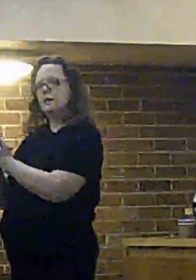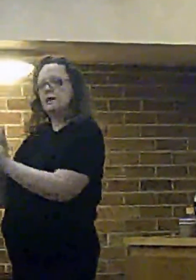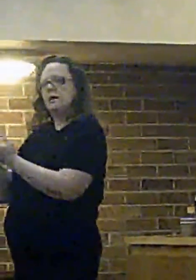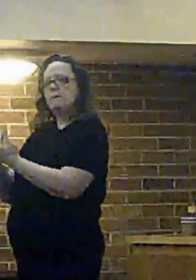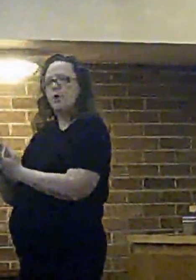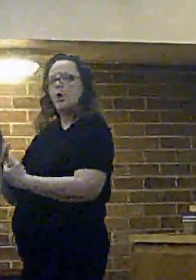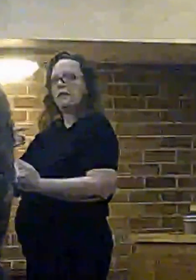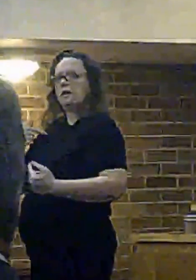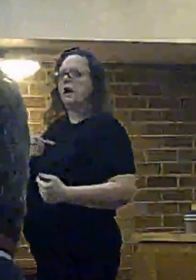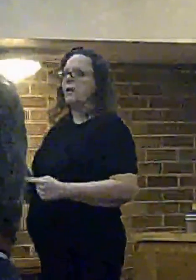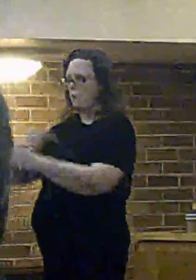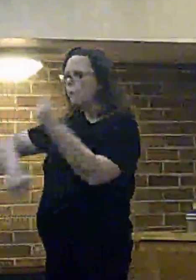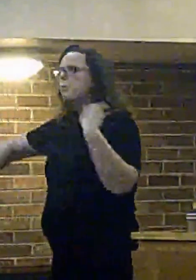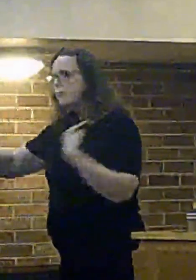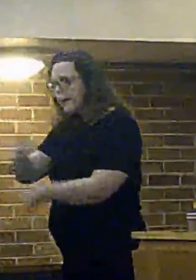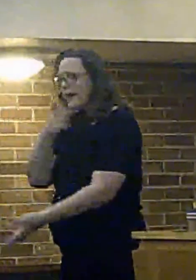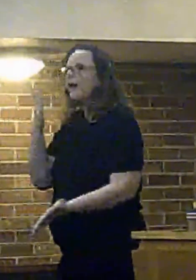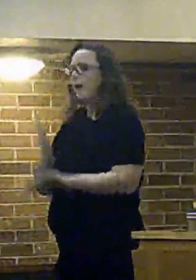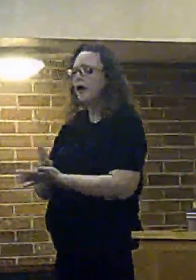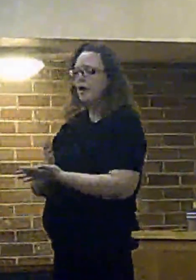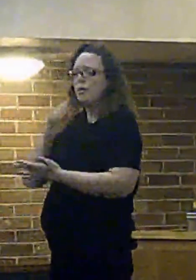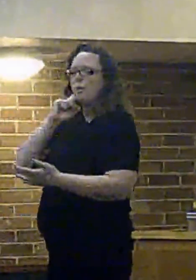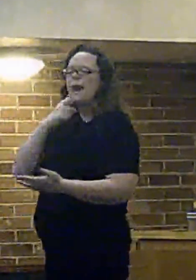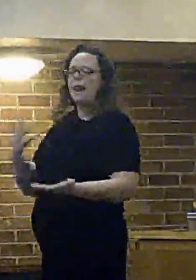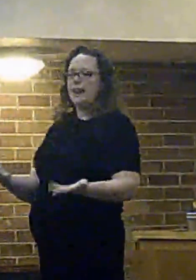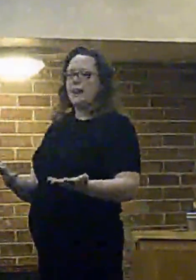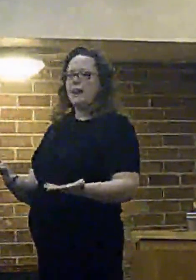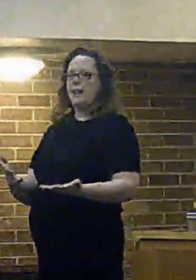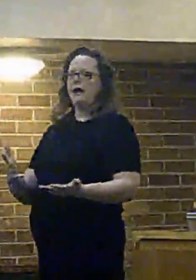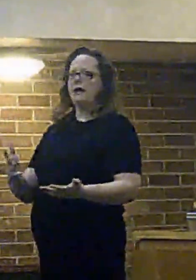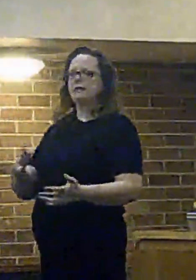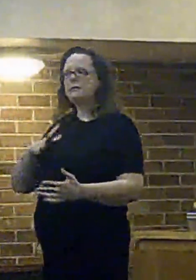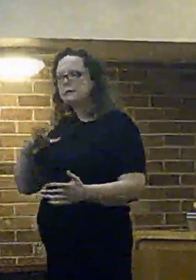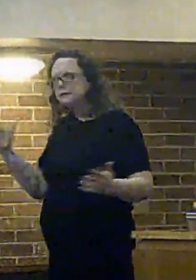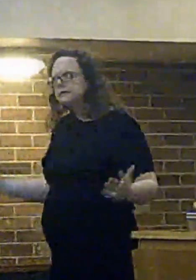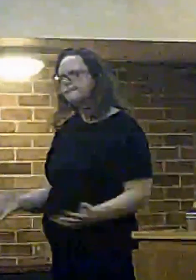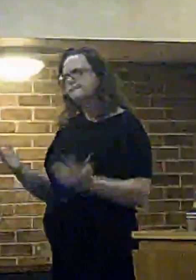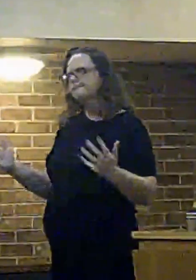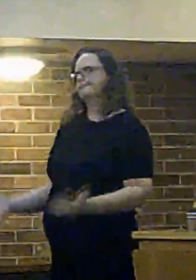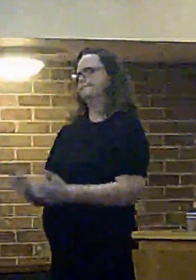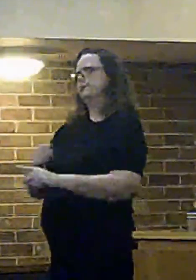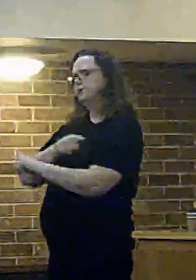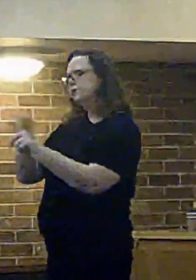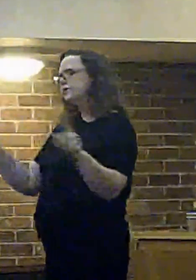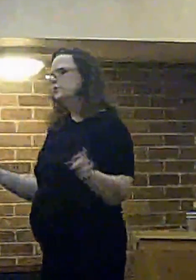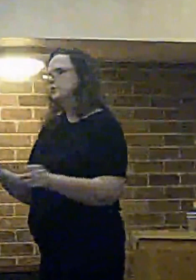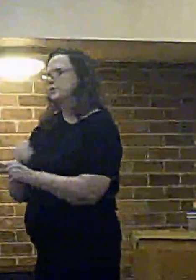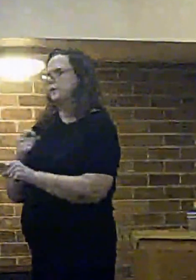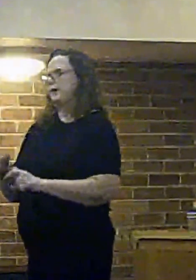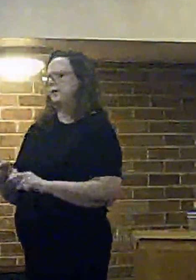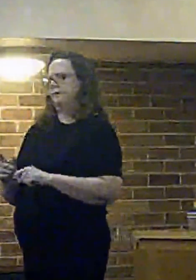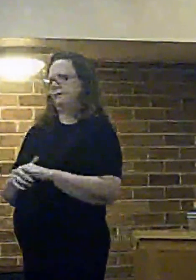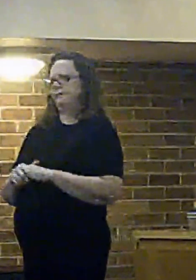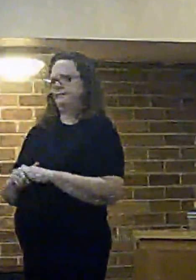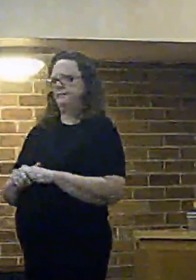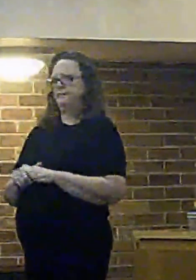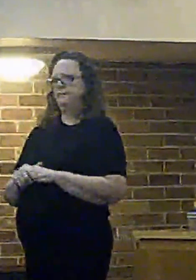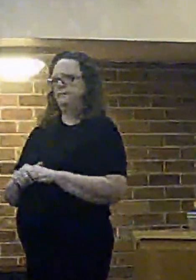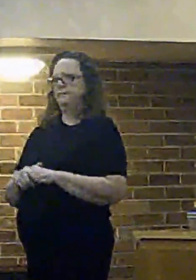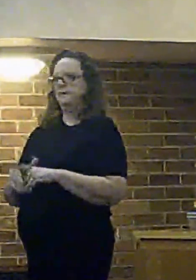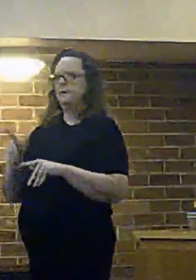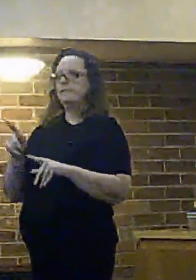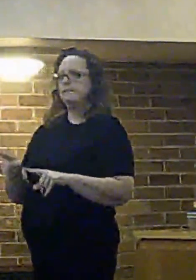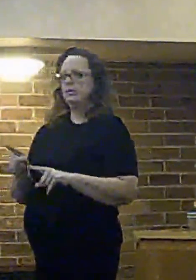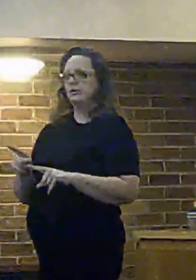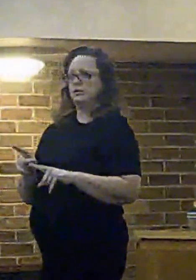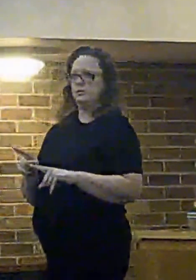And we'll do everything we can. And I would urge you to do that. I think that would be a wonderful outcome. The fact is, as